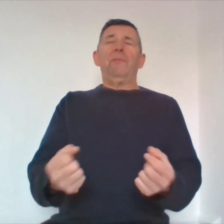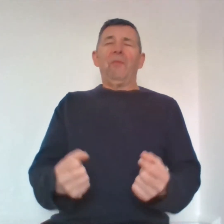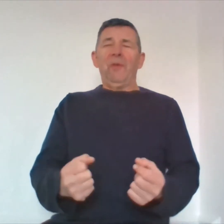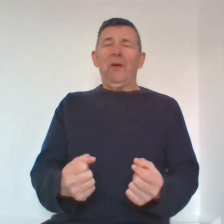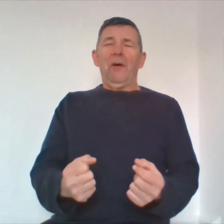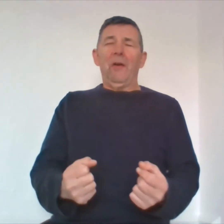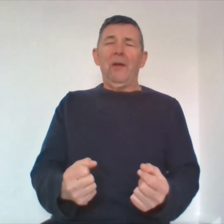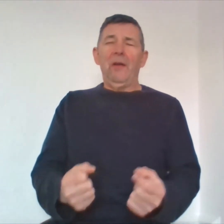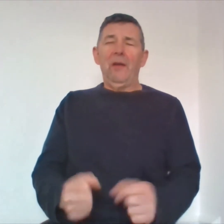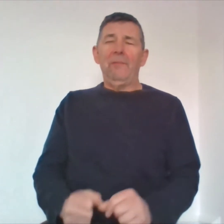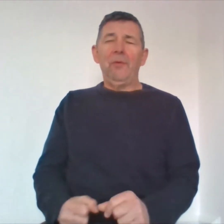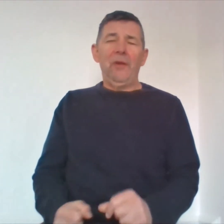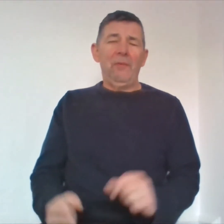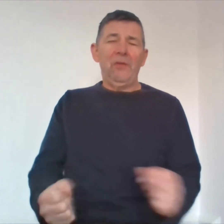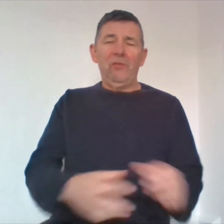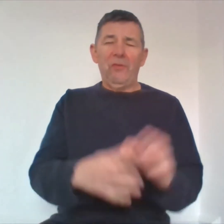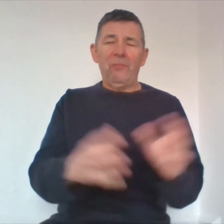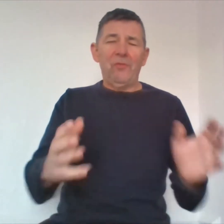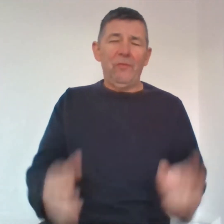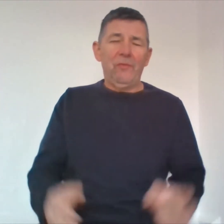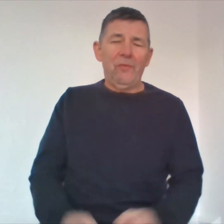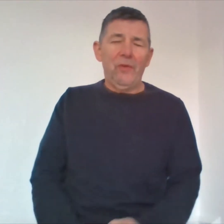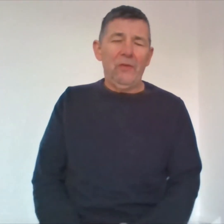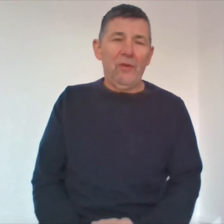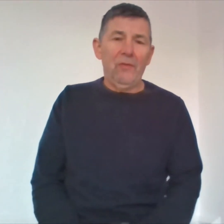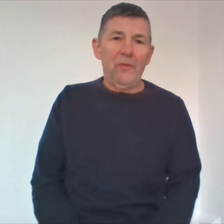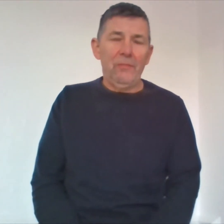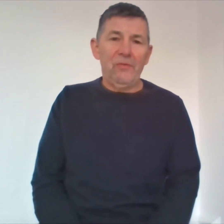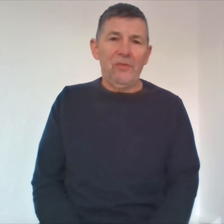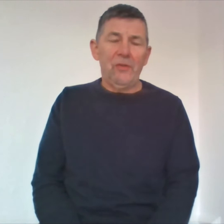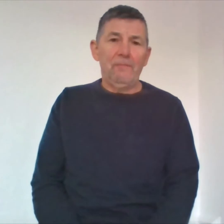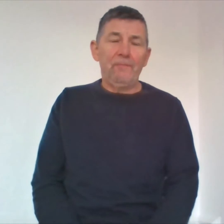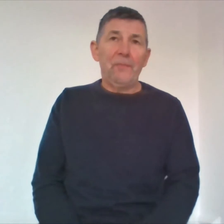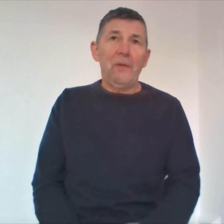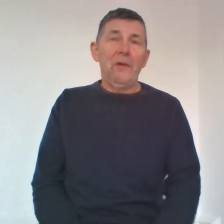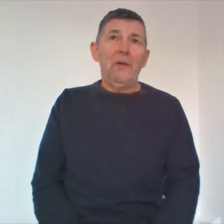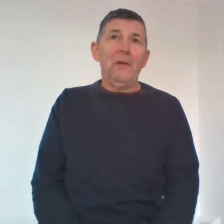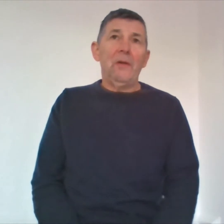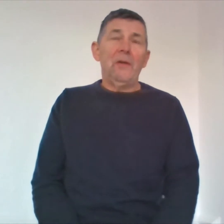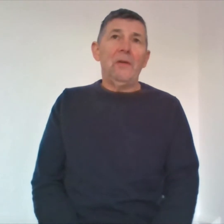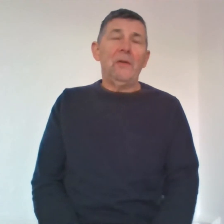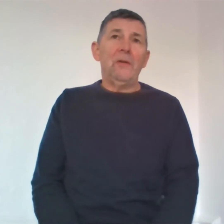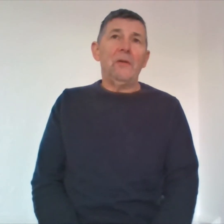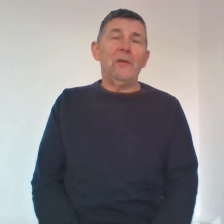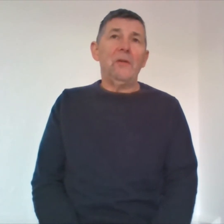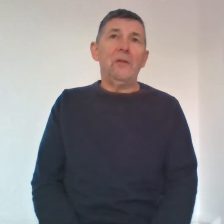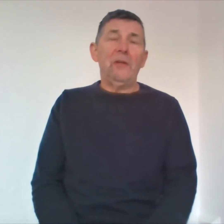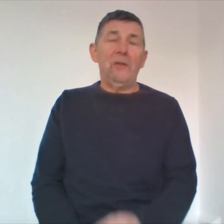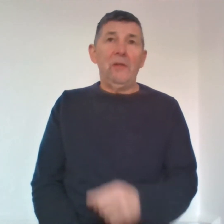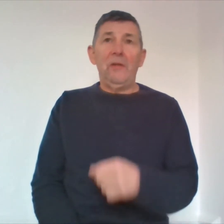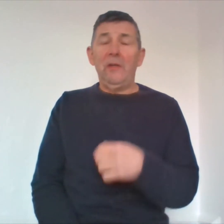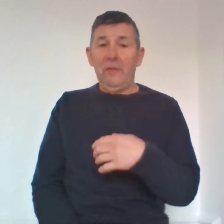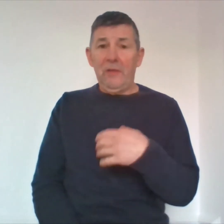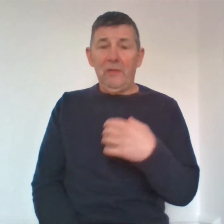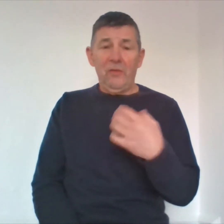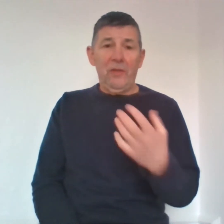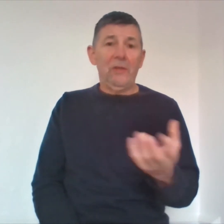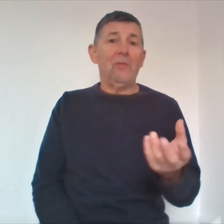from the car and put him into some sort of recovery position he that he he she then grabbed